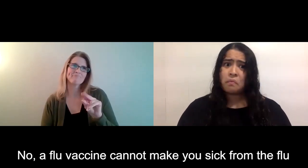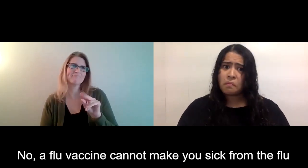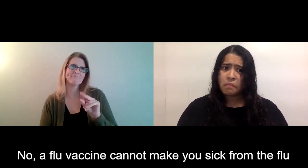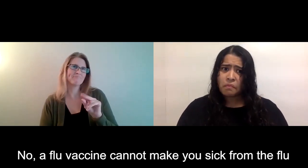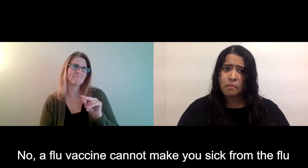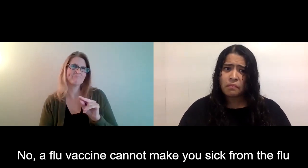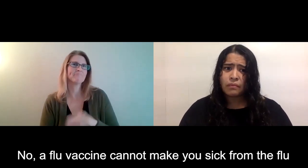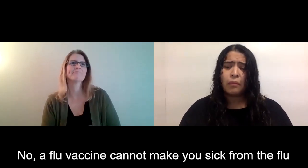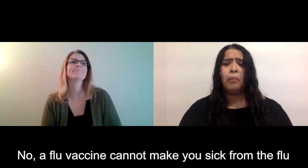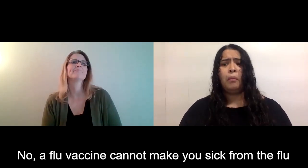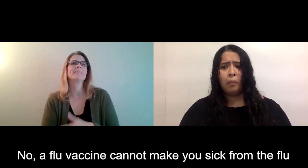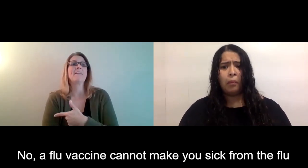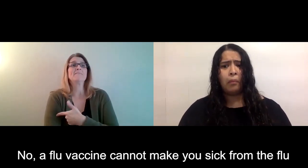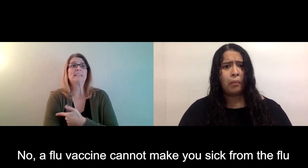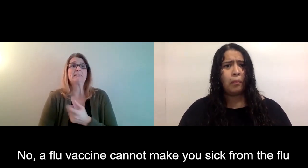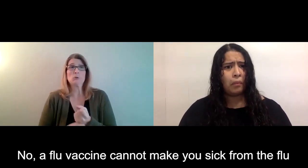No.